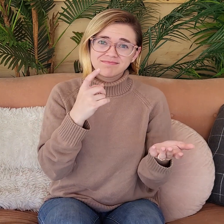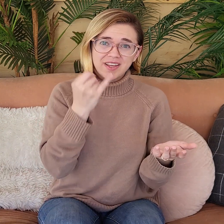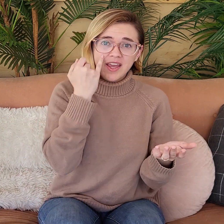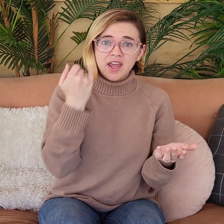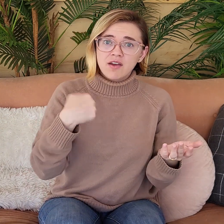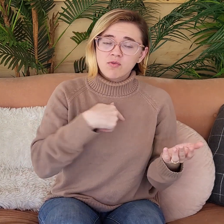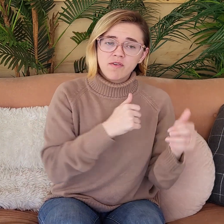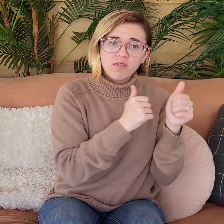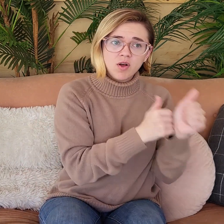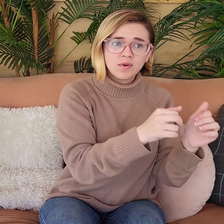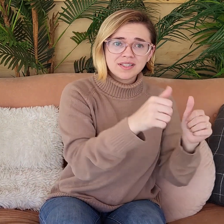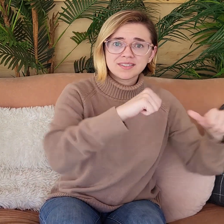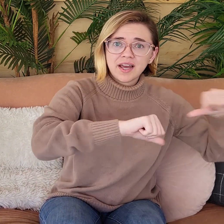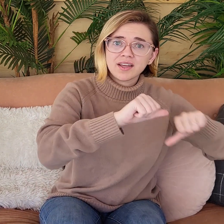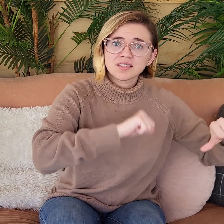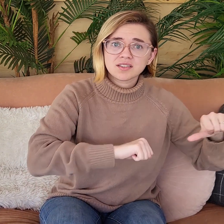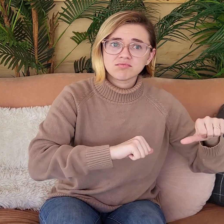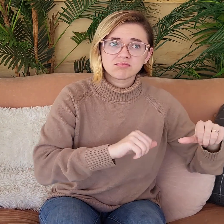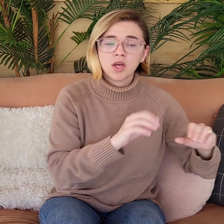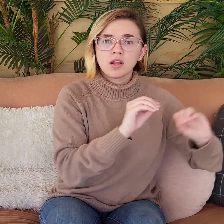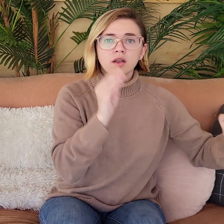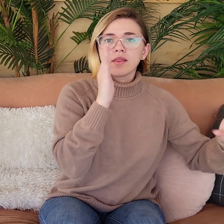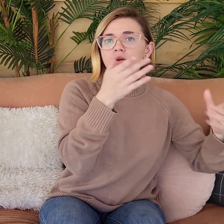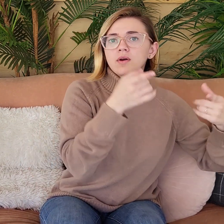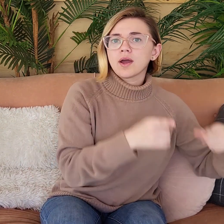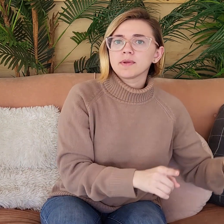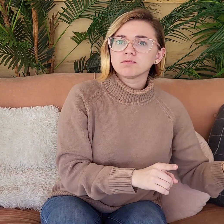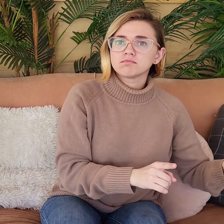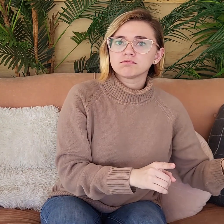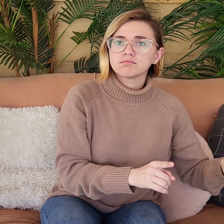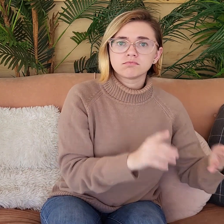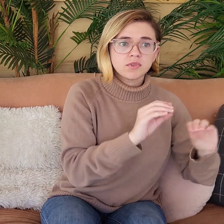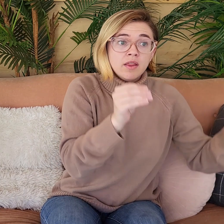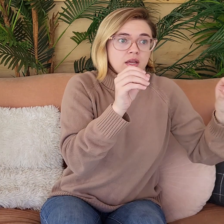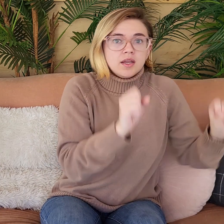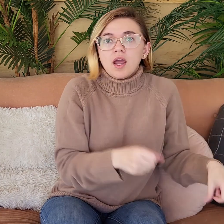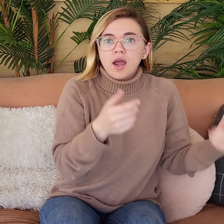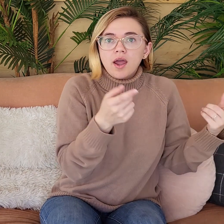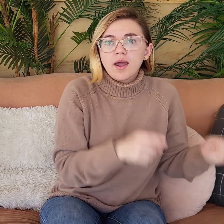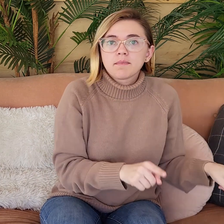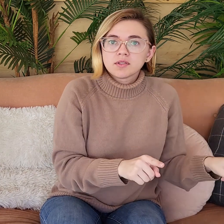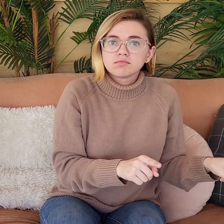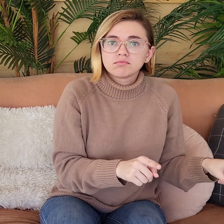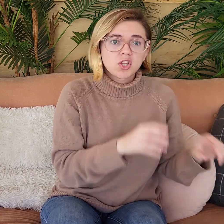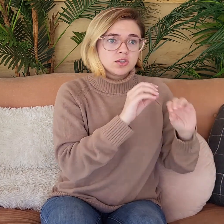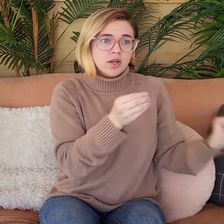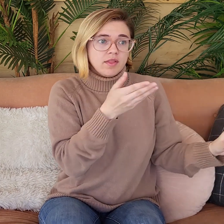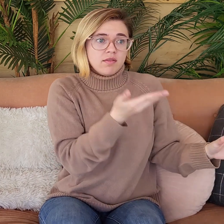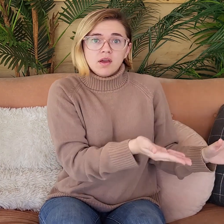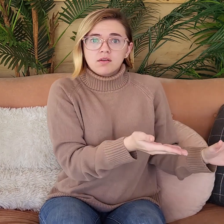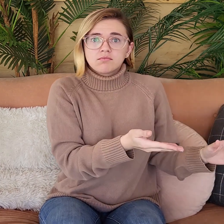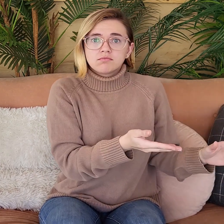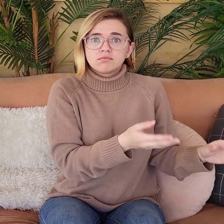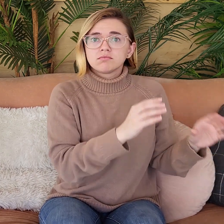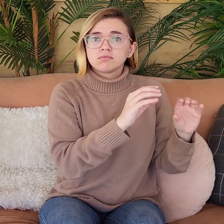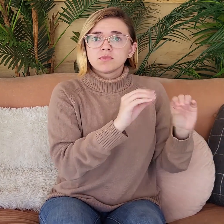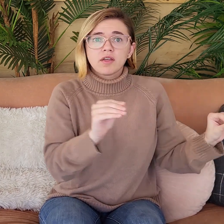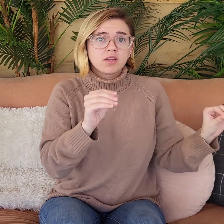Because if we follow science, nothing would happen. Nothing can happen. Nothing's there.